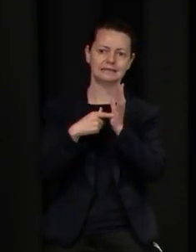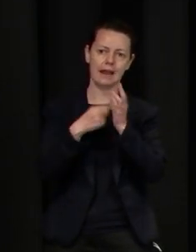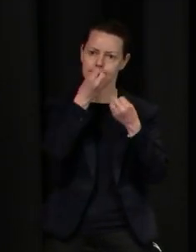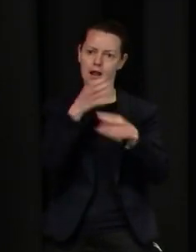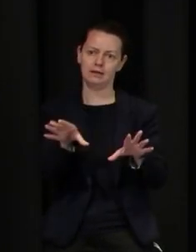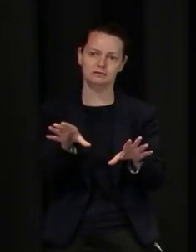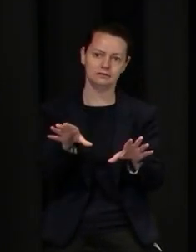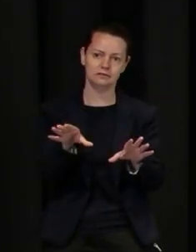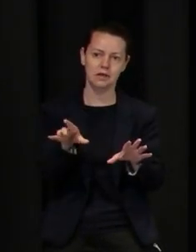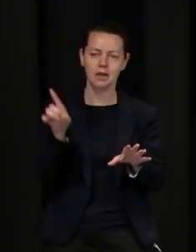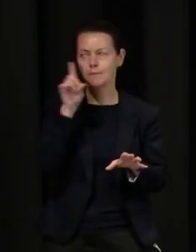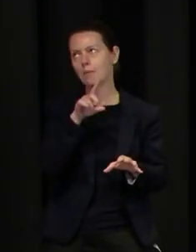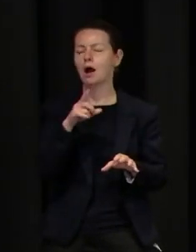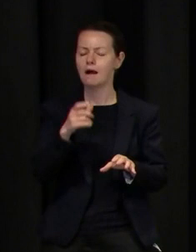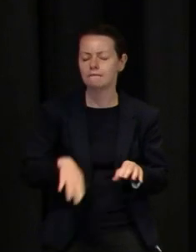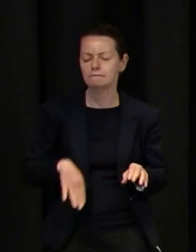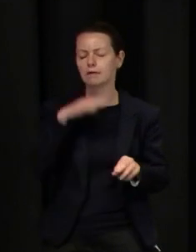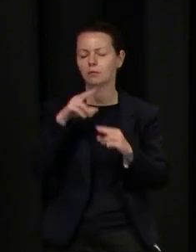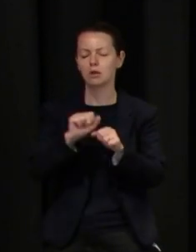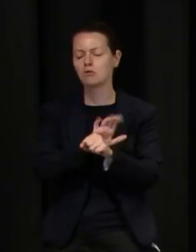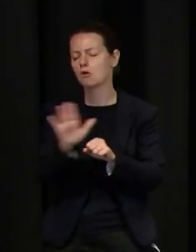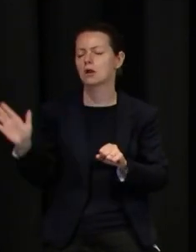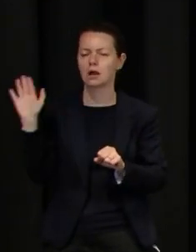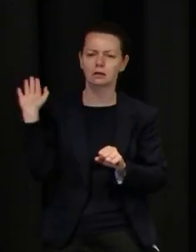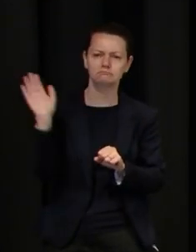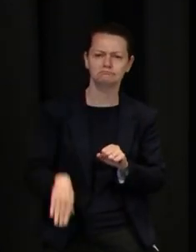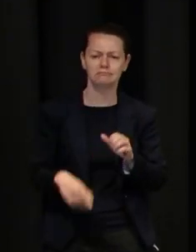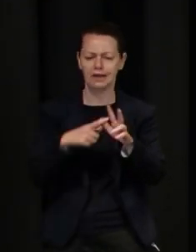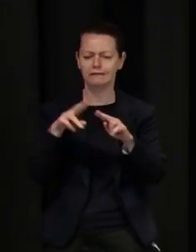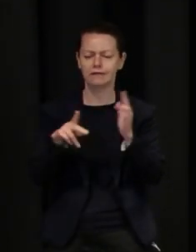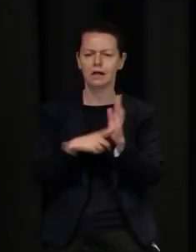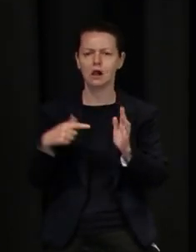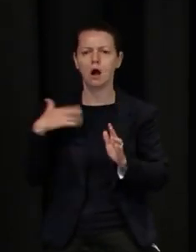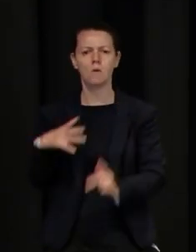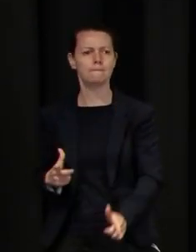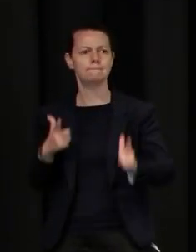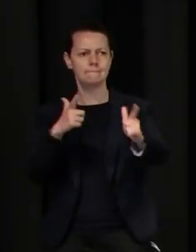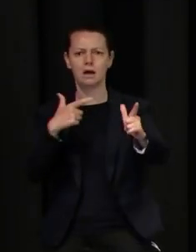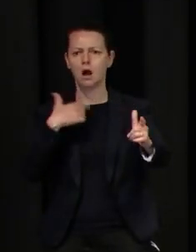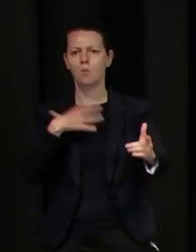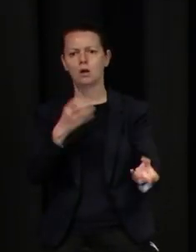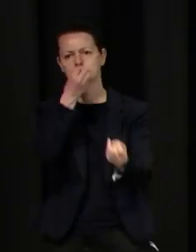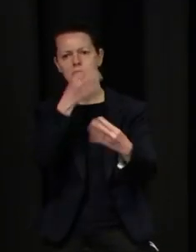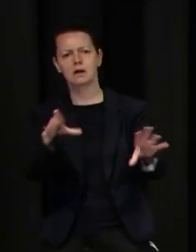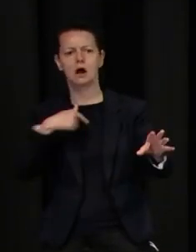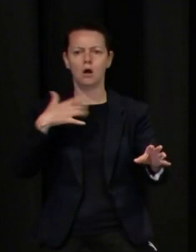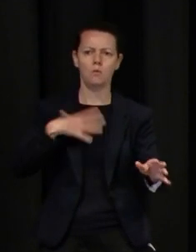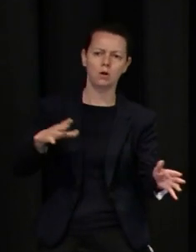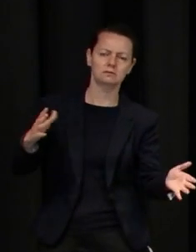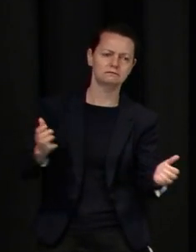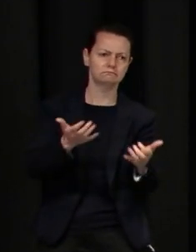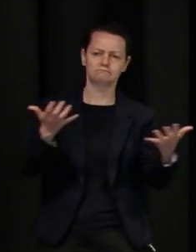and decided that now it's a grand final weekend, it's a long weekend, we deserve a bit of a payback, we deserve a nicer time.